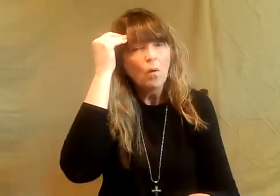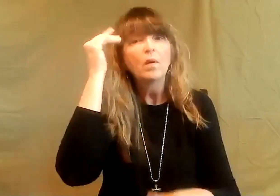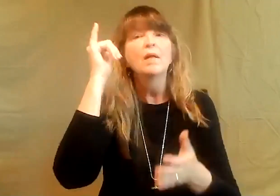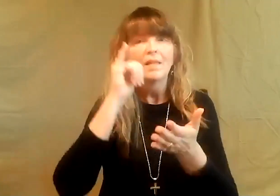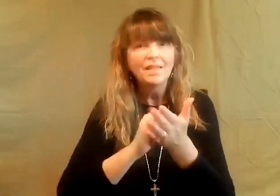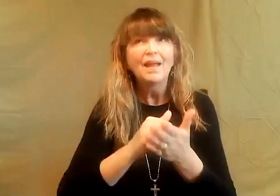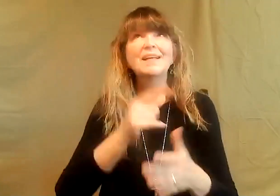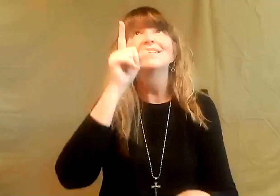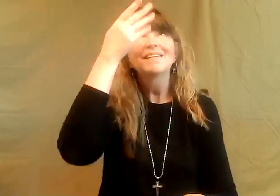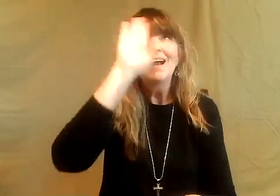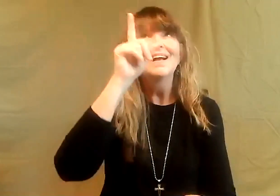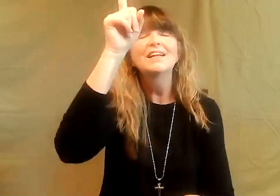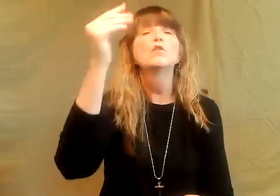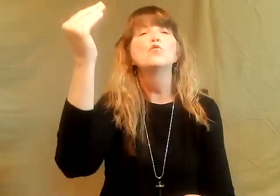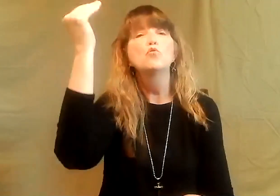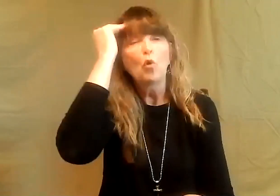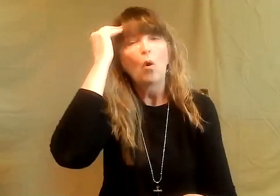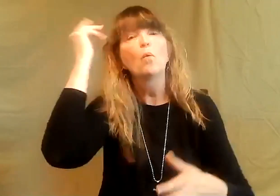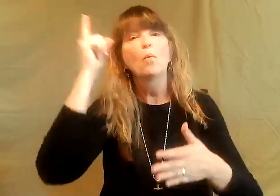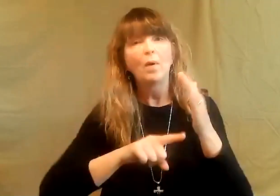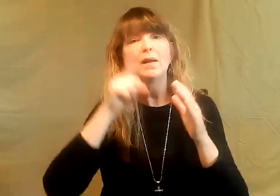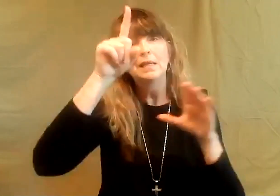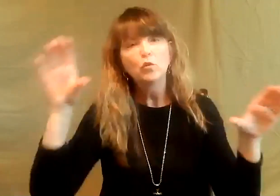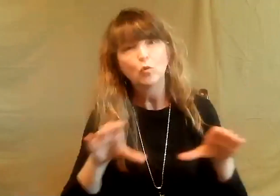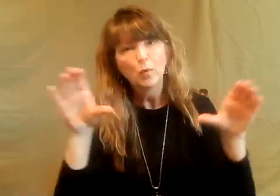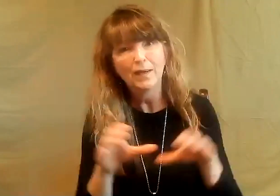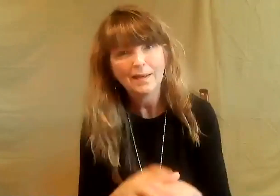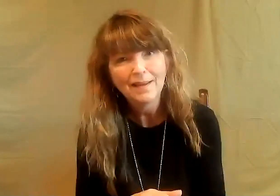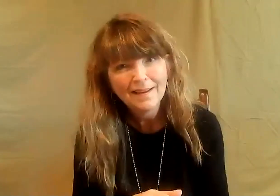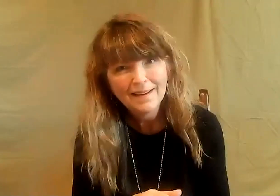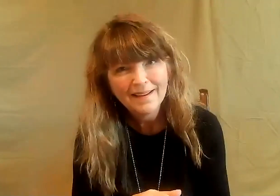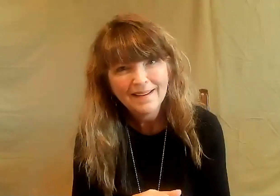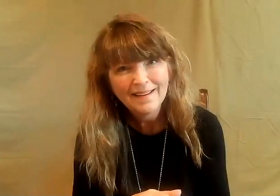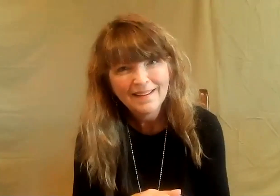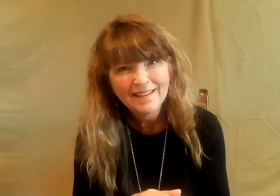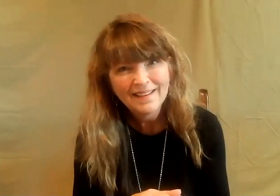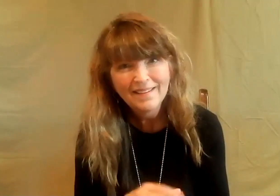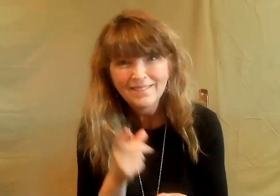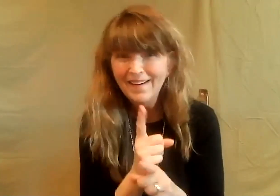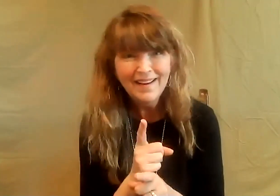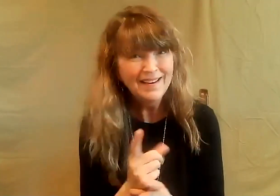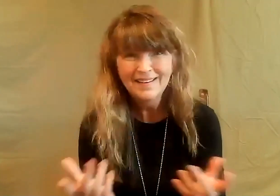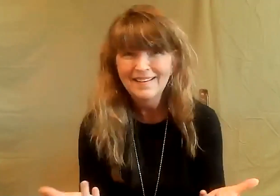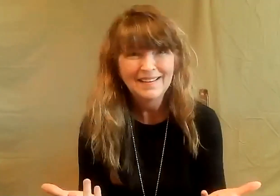confidence and the knowledge that God knows what God's doing. Right?